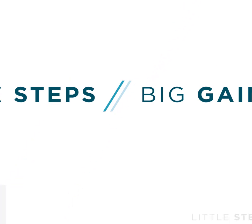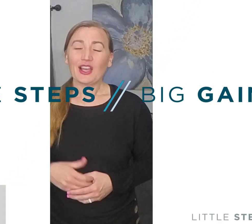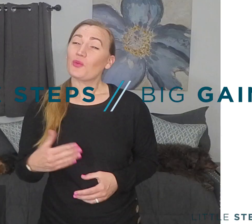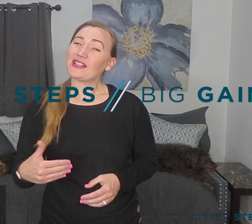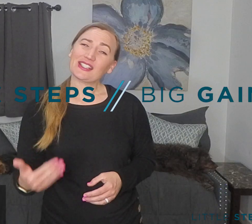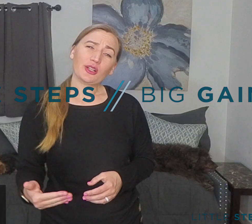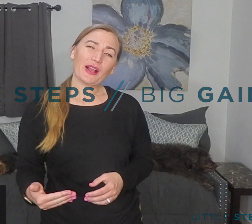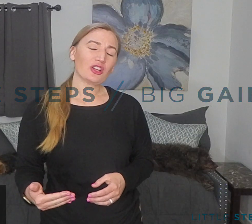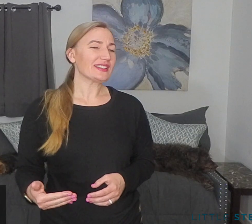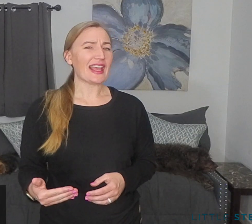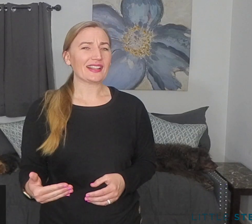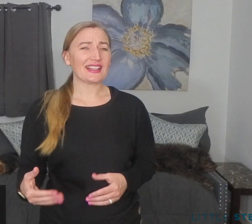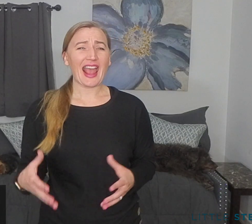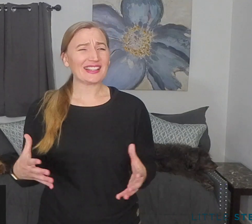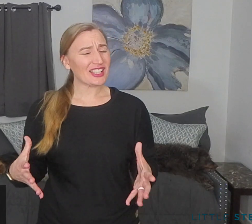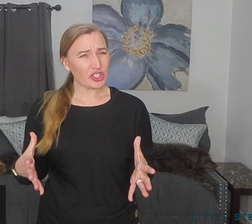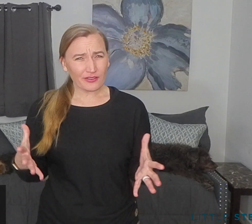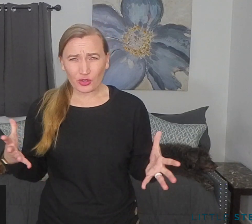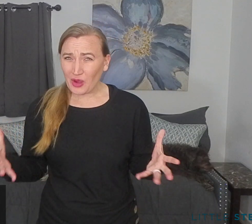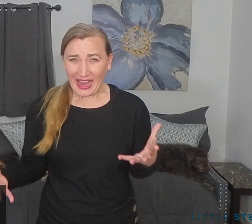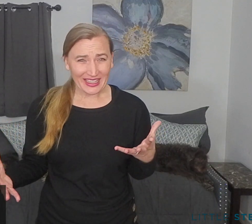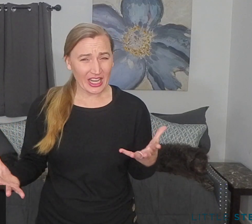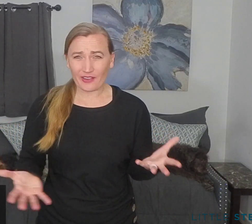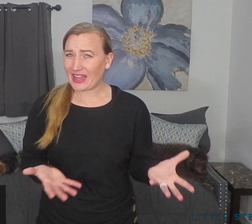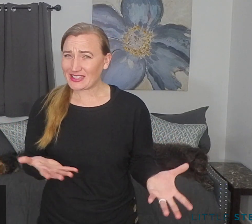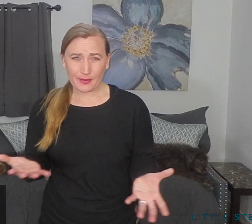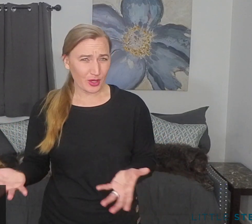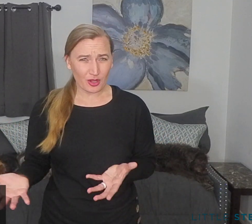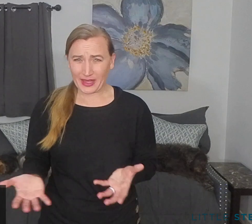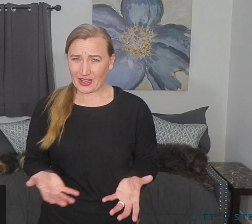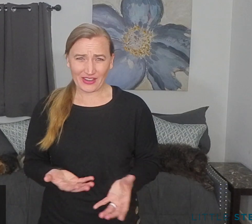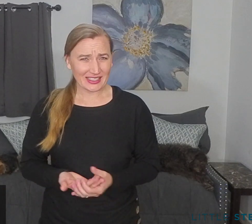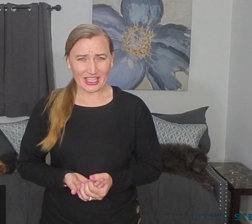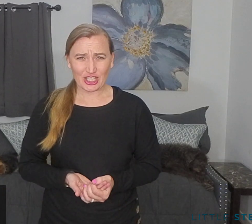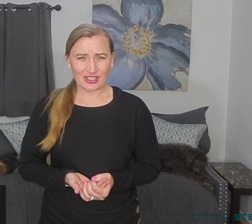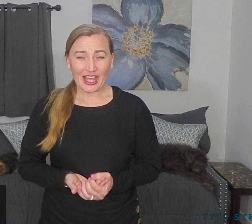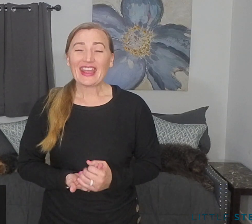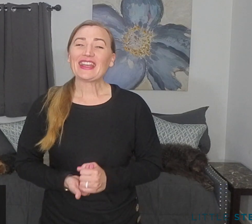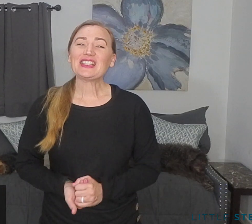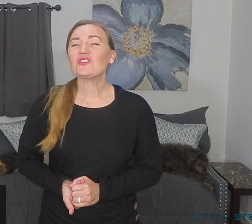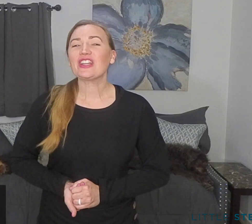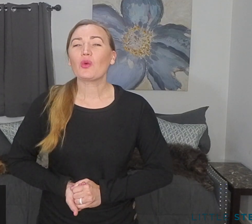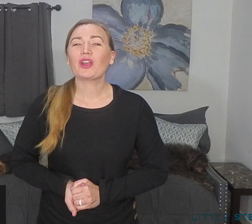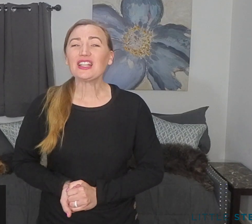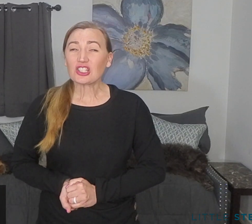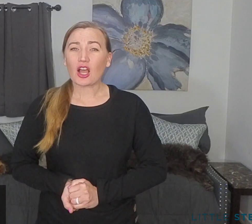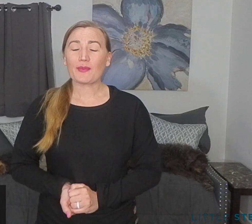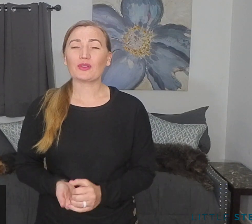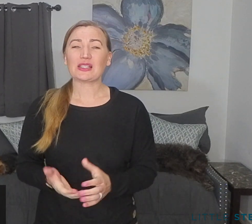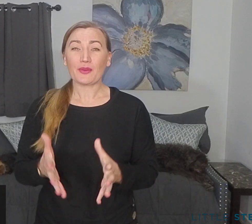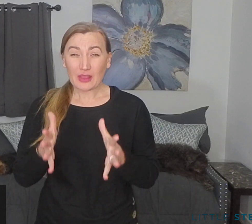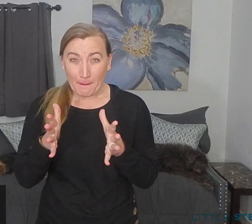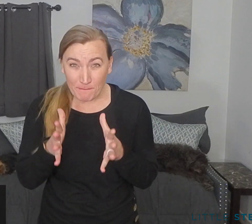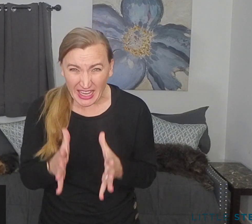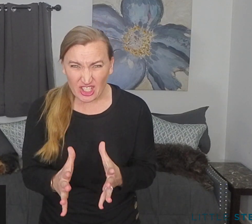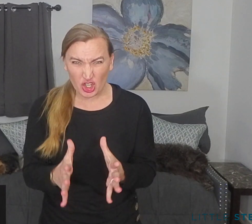While cerebellar ataxia has such a variety of atypical manifestations, in this video we're going to talk about some of the major